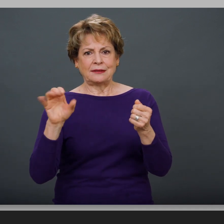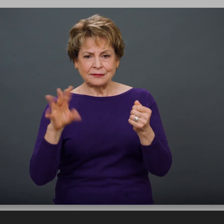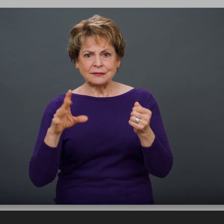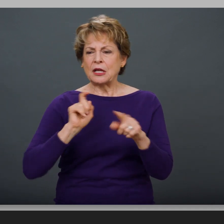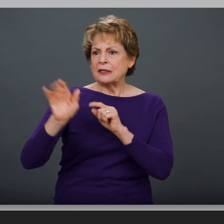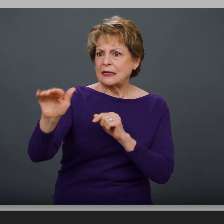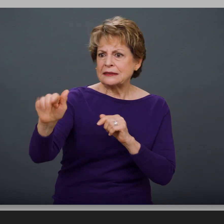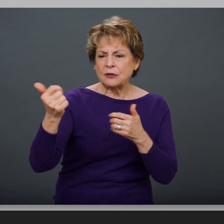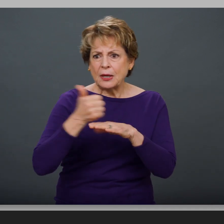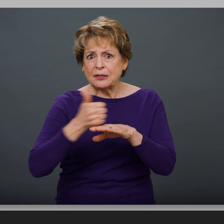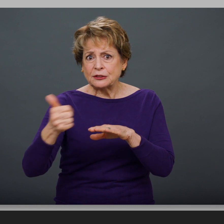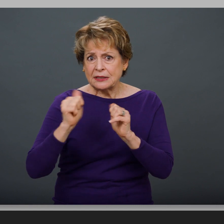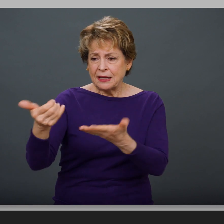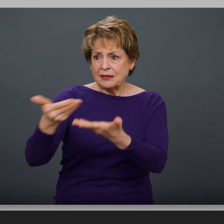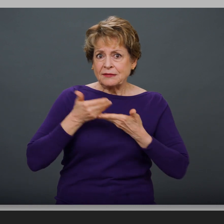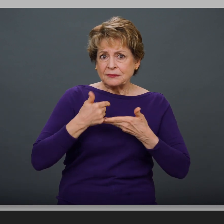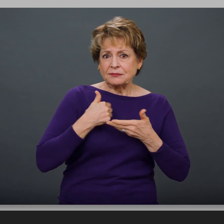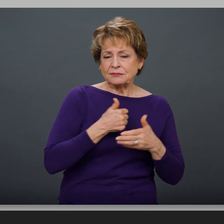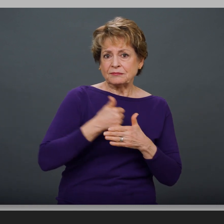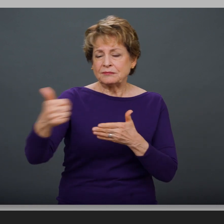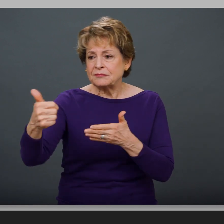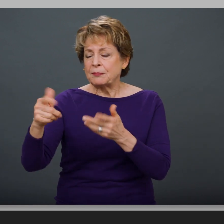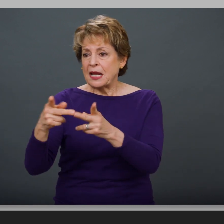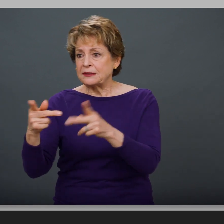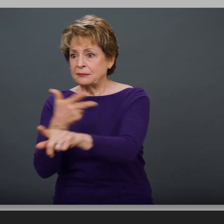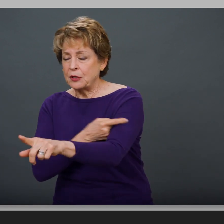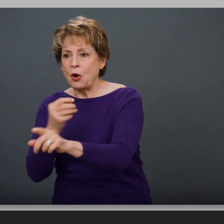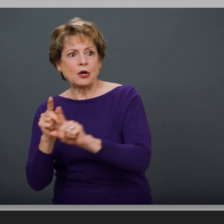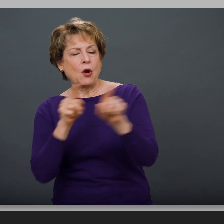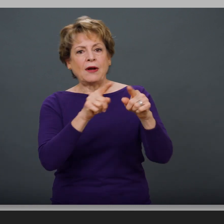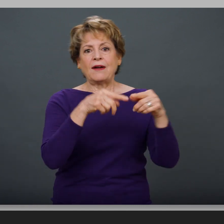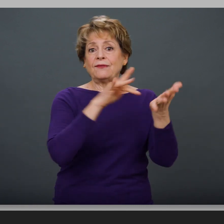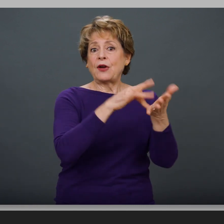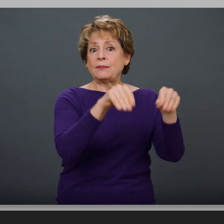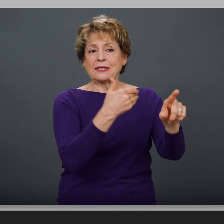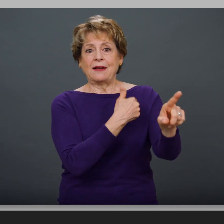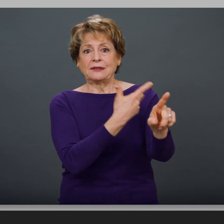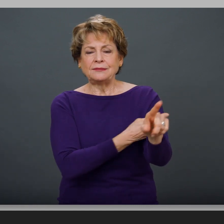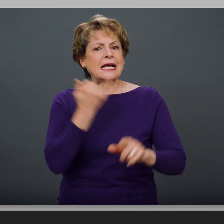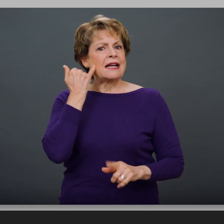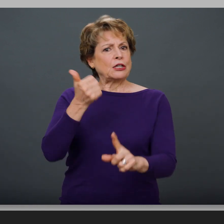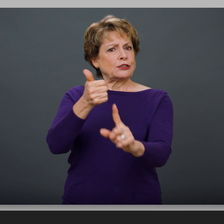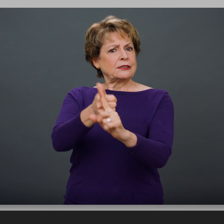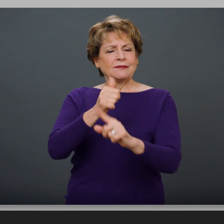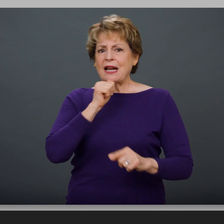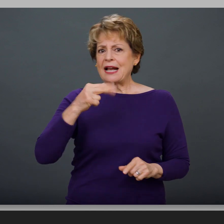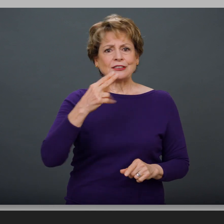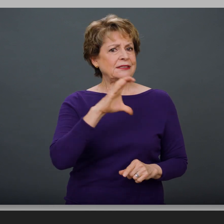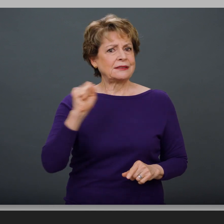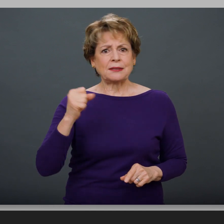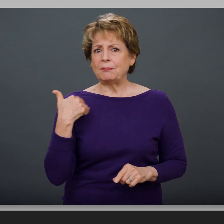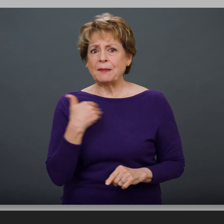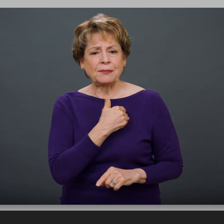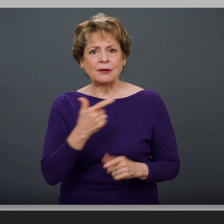phone number on the front or back of your card and reference your member ID and health plan ID numbers in order to